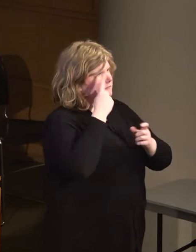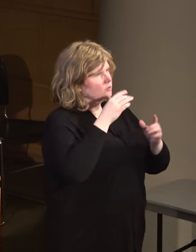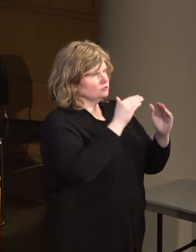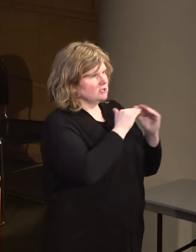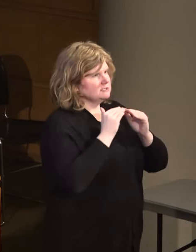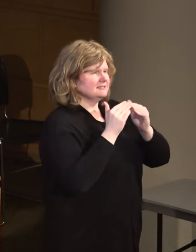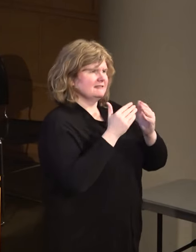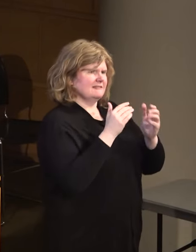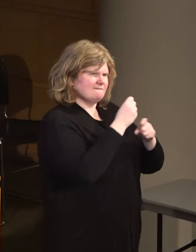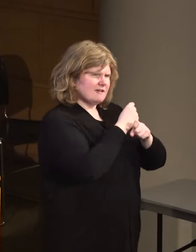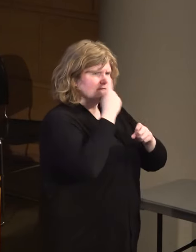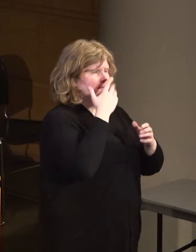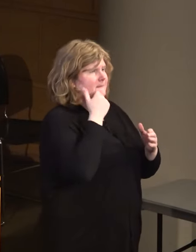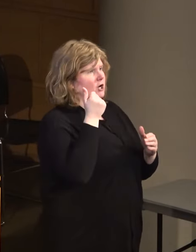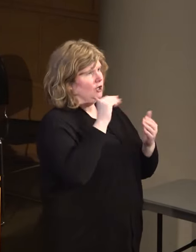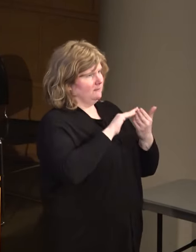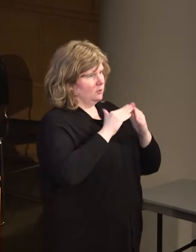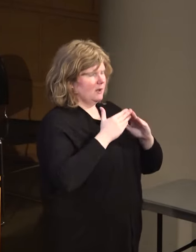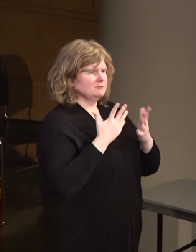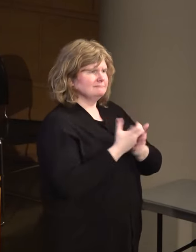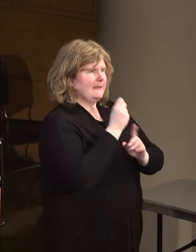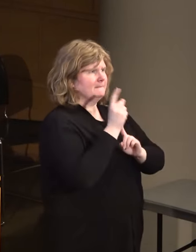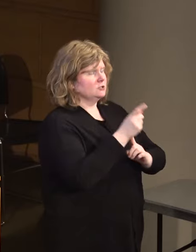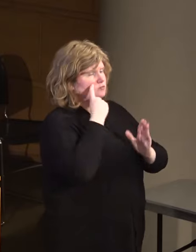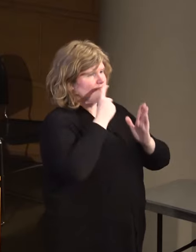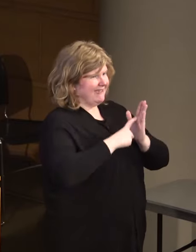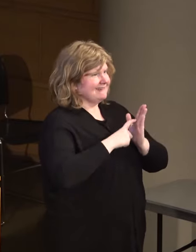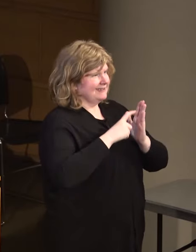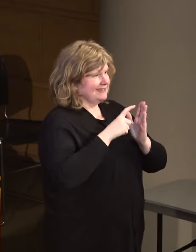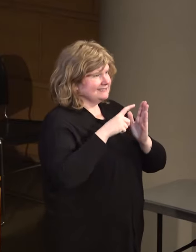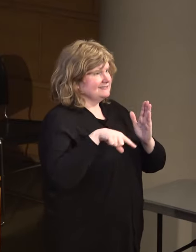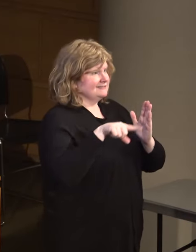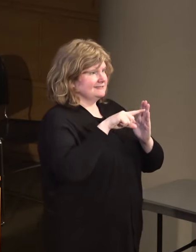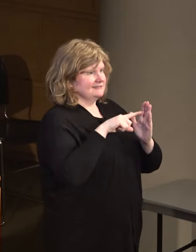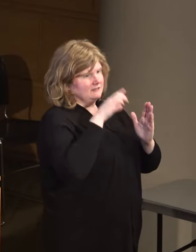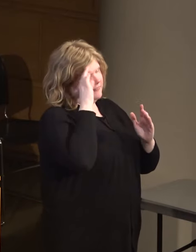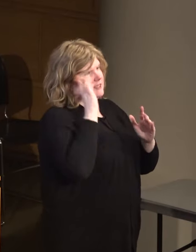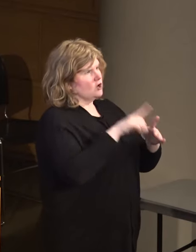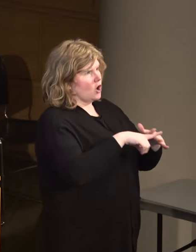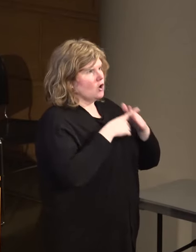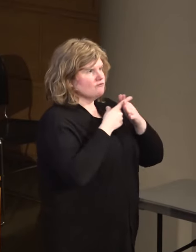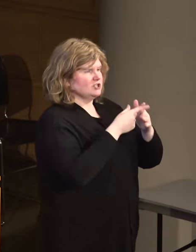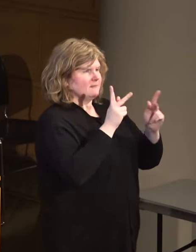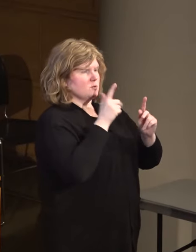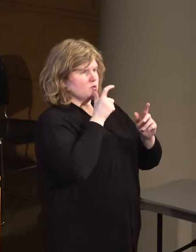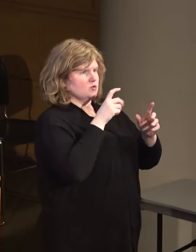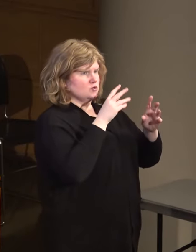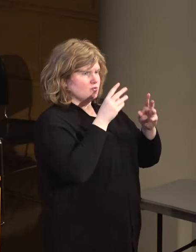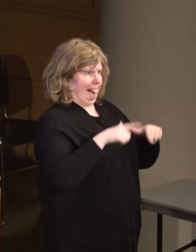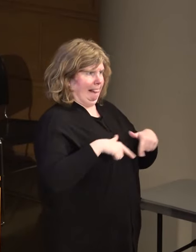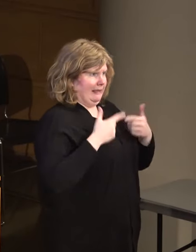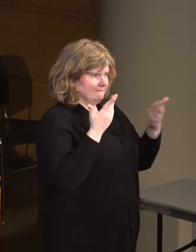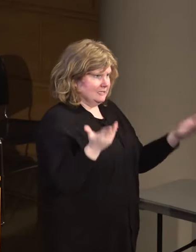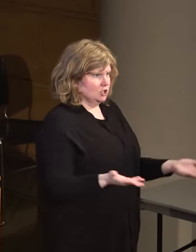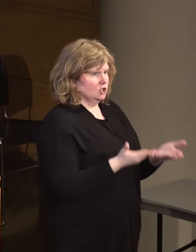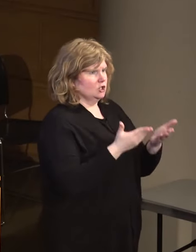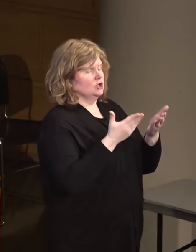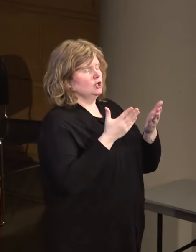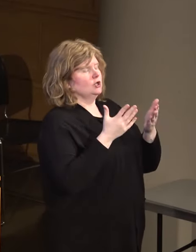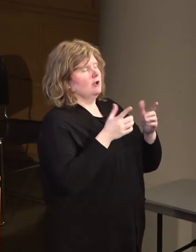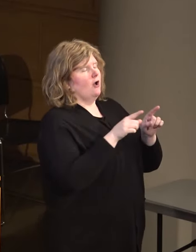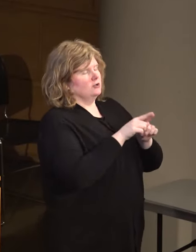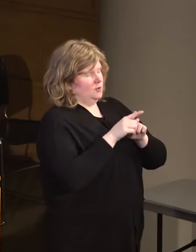fighting for a better community. So, want to take this moment to recognize the original stewards of this land and the original stewards of the stolen